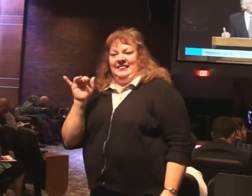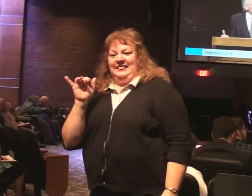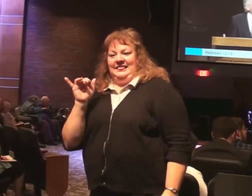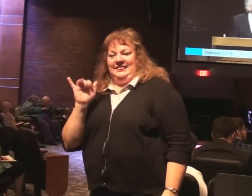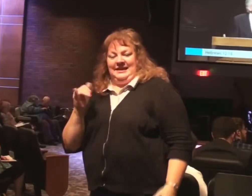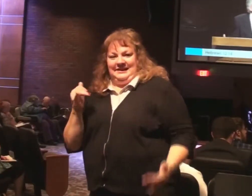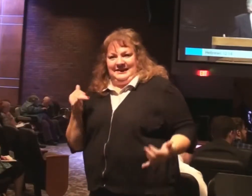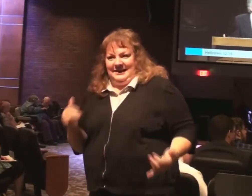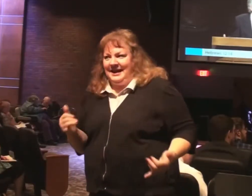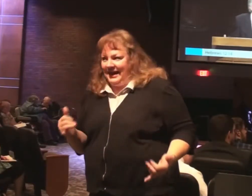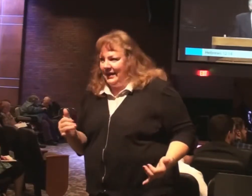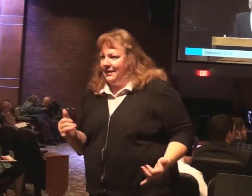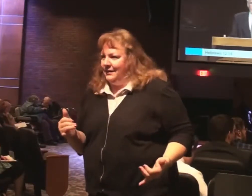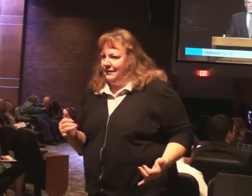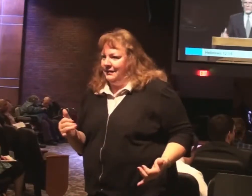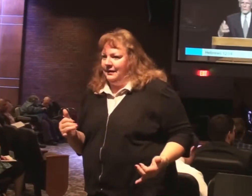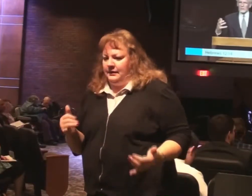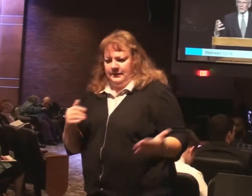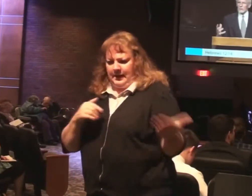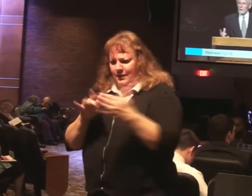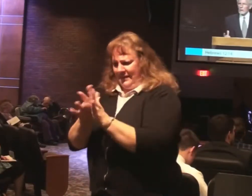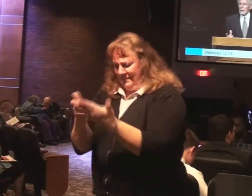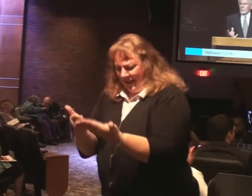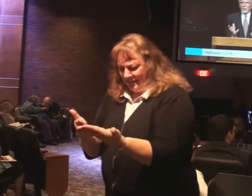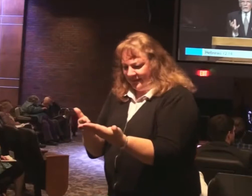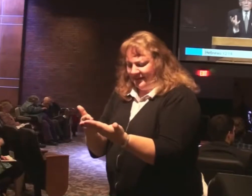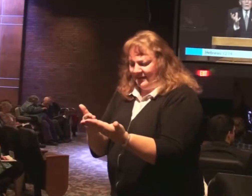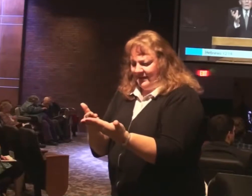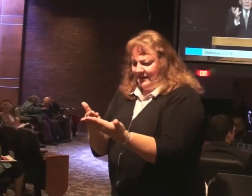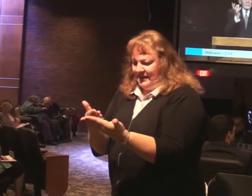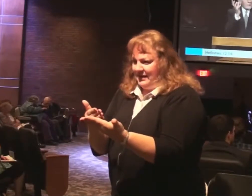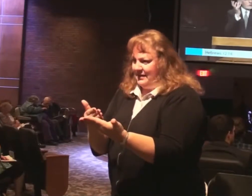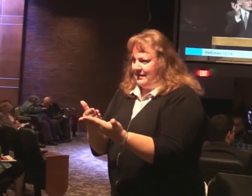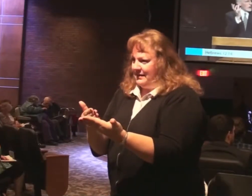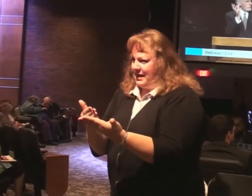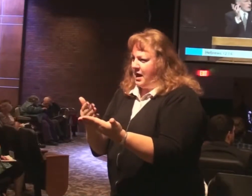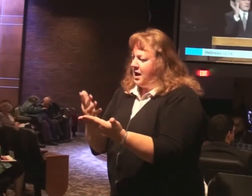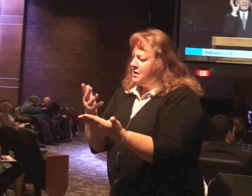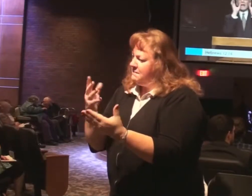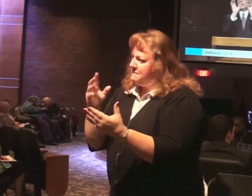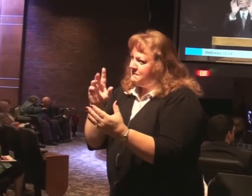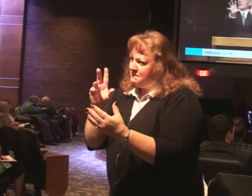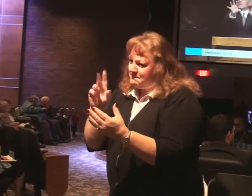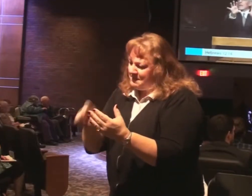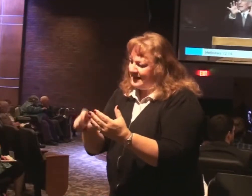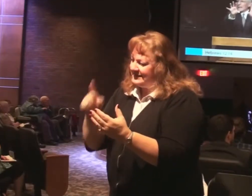this is. We can't transfer this to the spiritual world. What do I do? More and more people were to see in me the character of God.